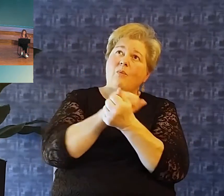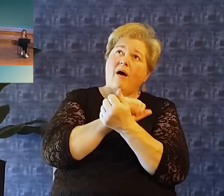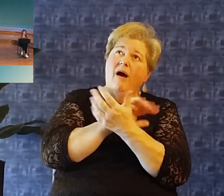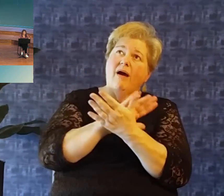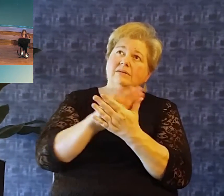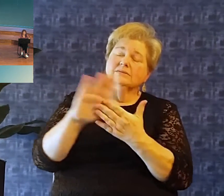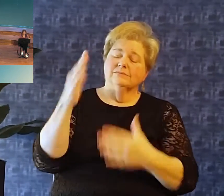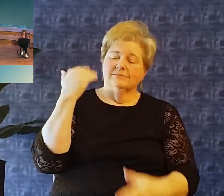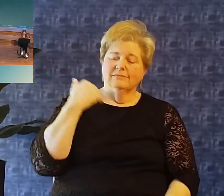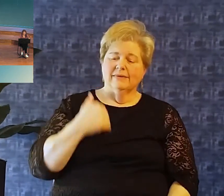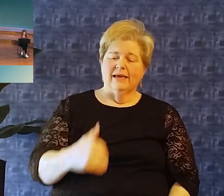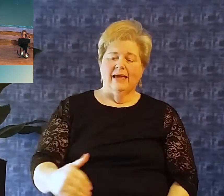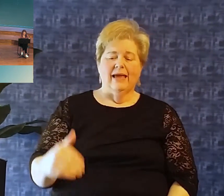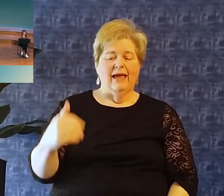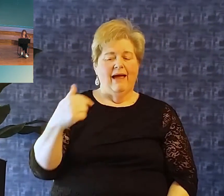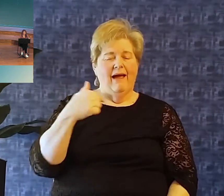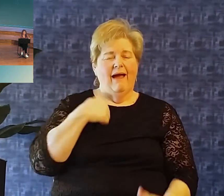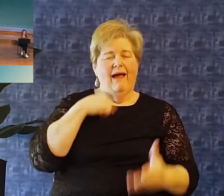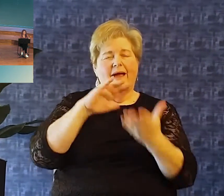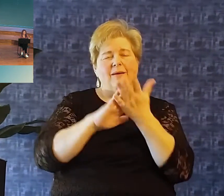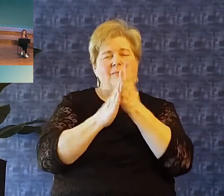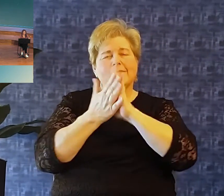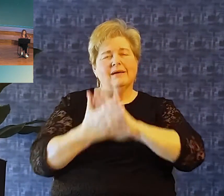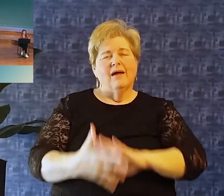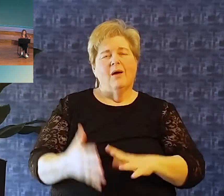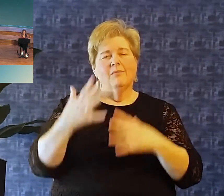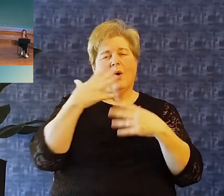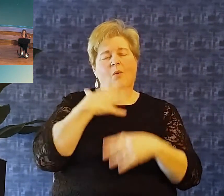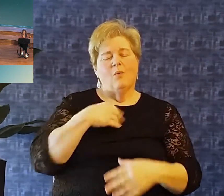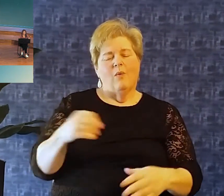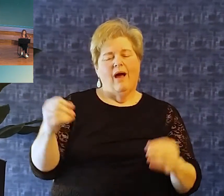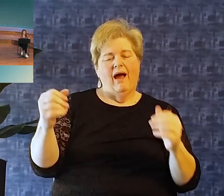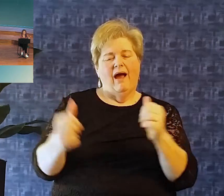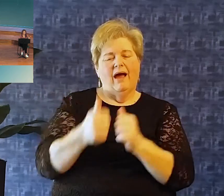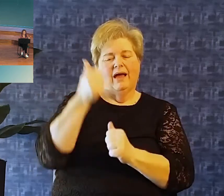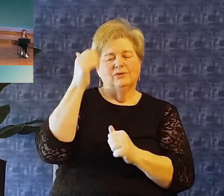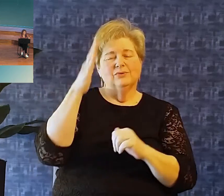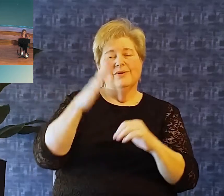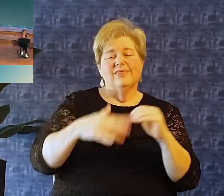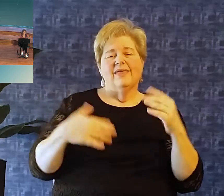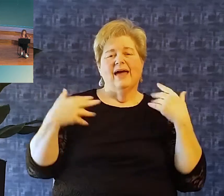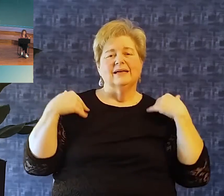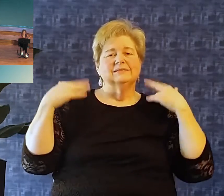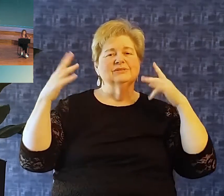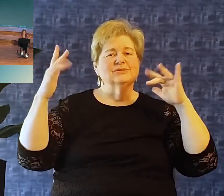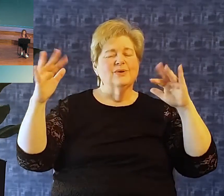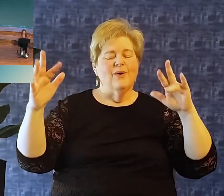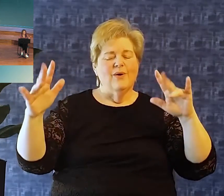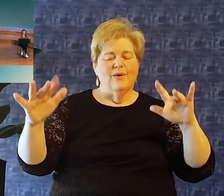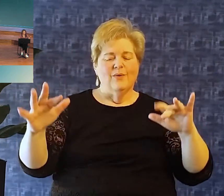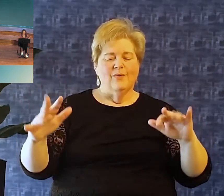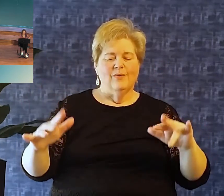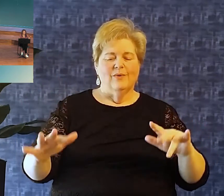Now wash me and I shall be whiter than snow.